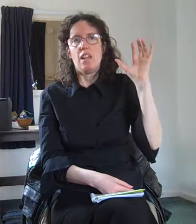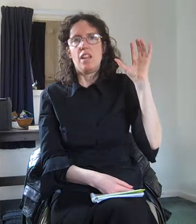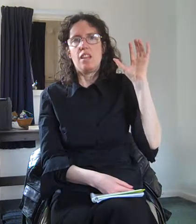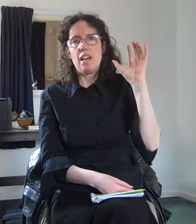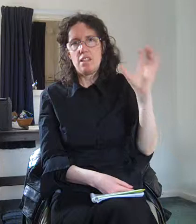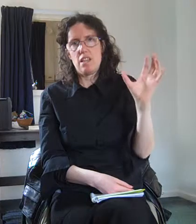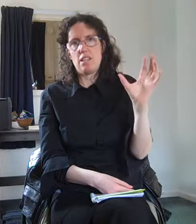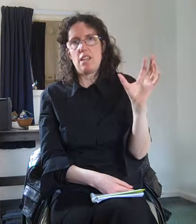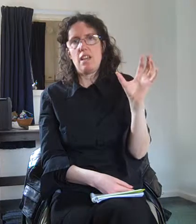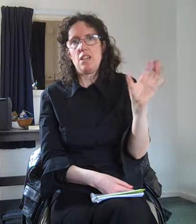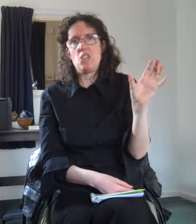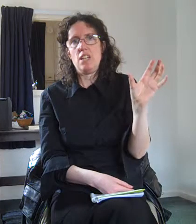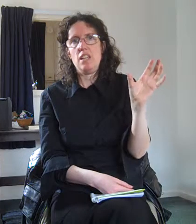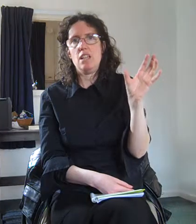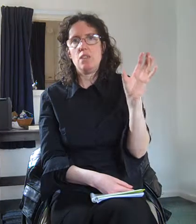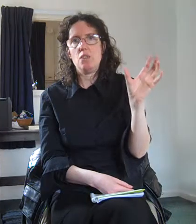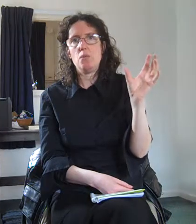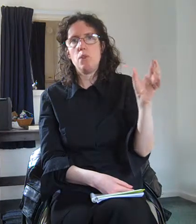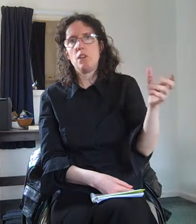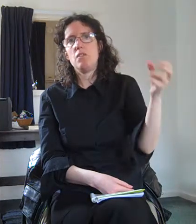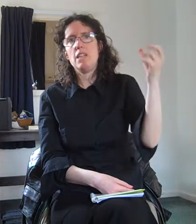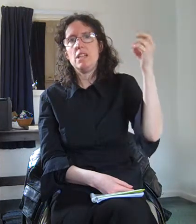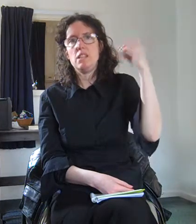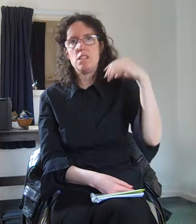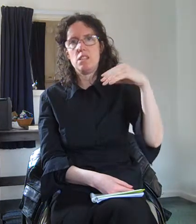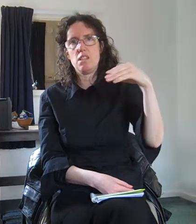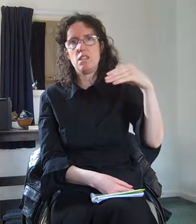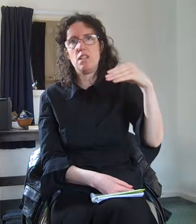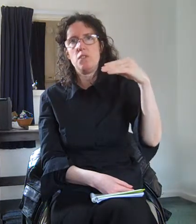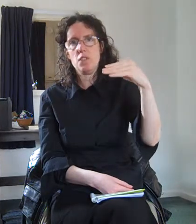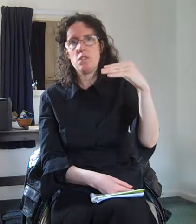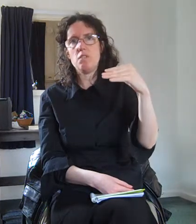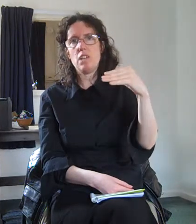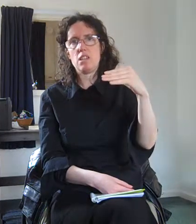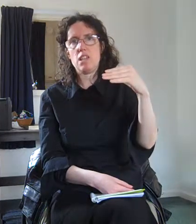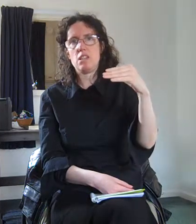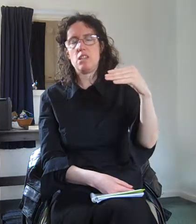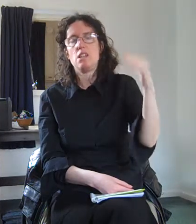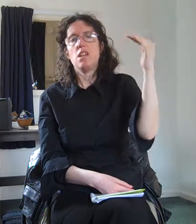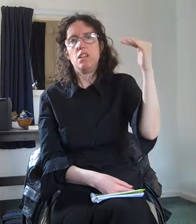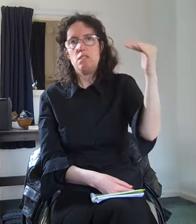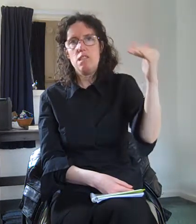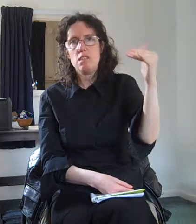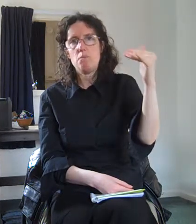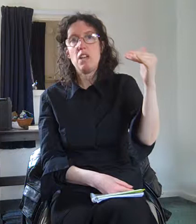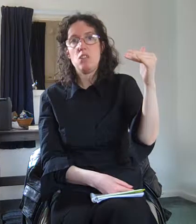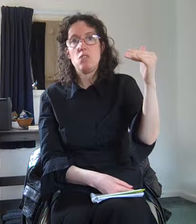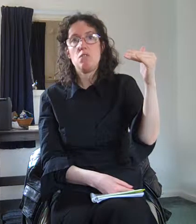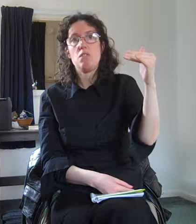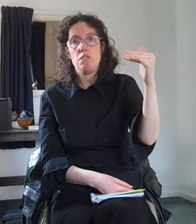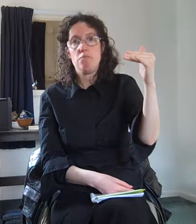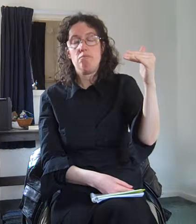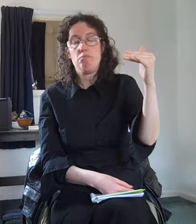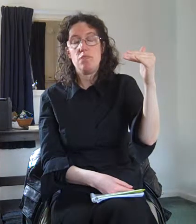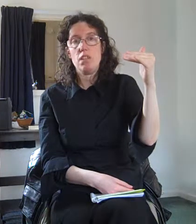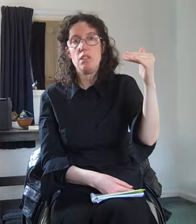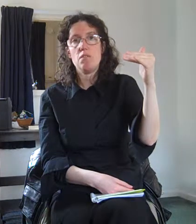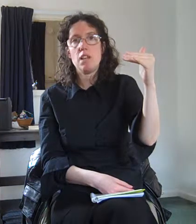that test can actually not work you need to if you're going to do that test you need to make sure your